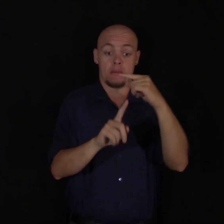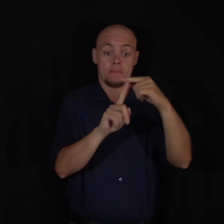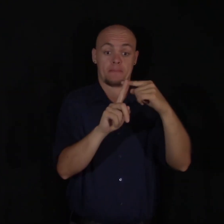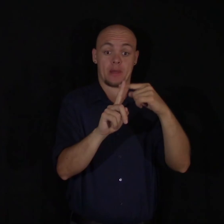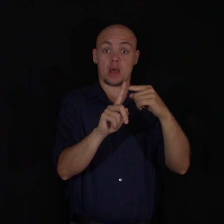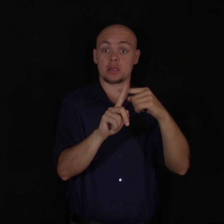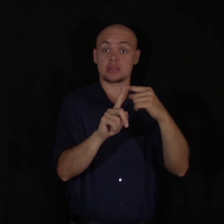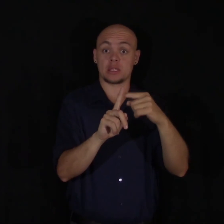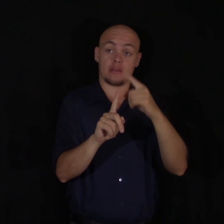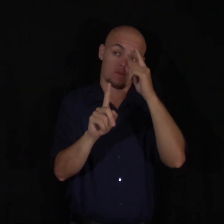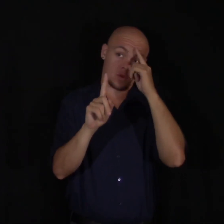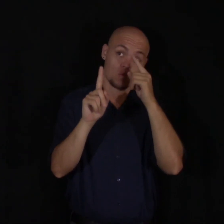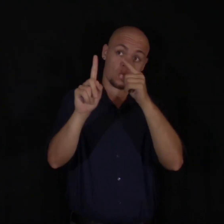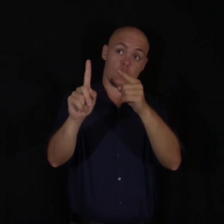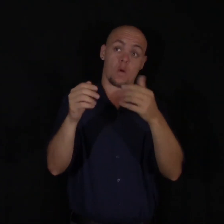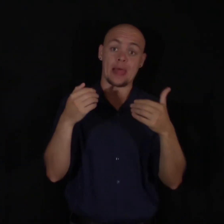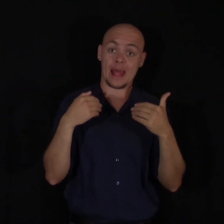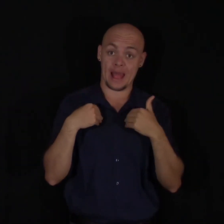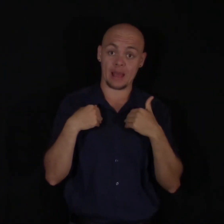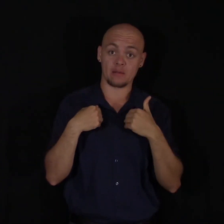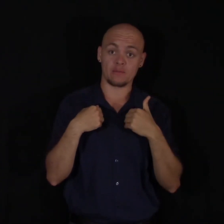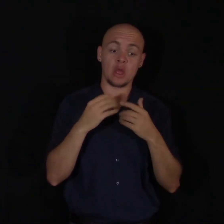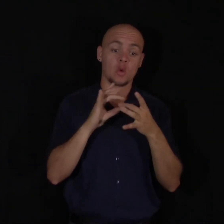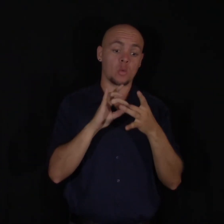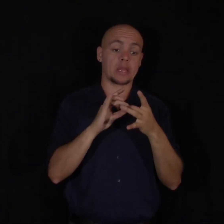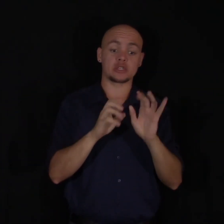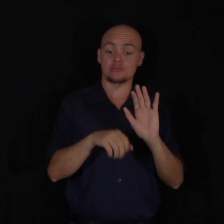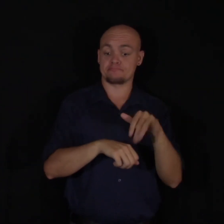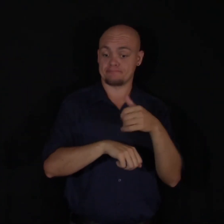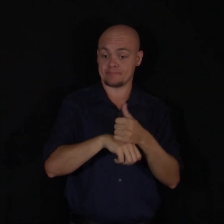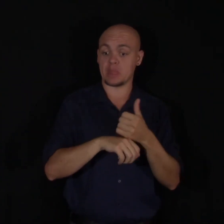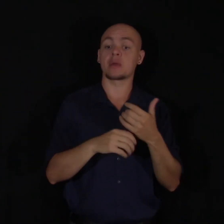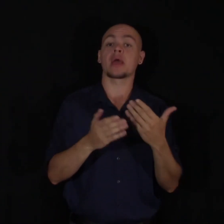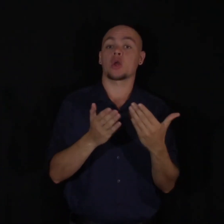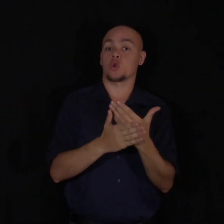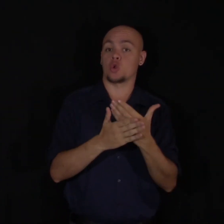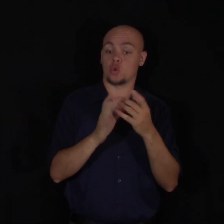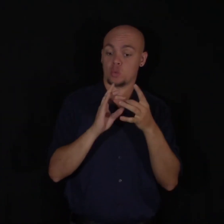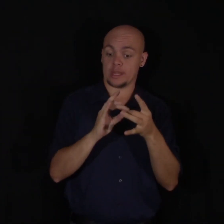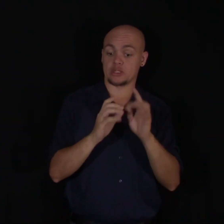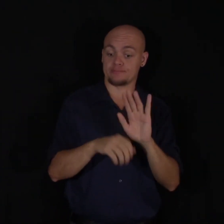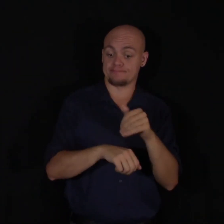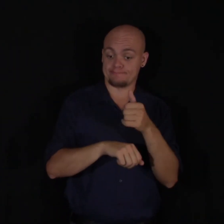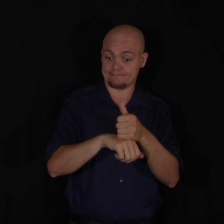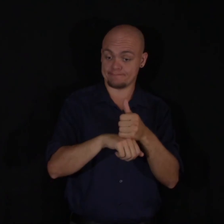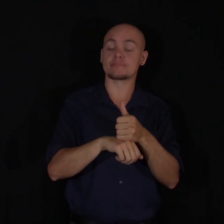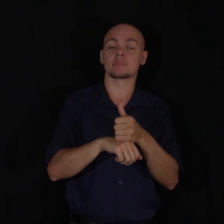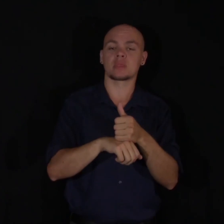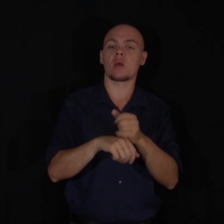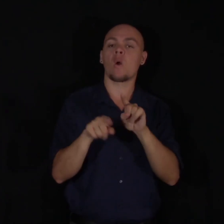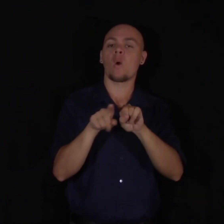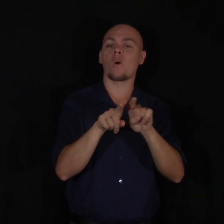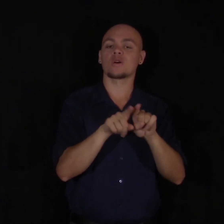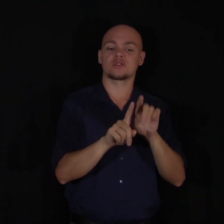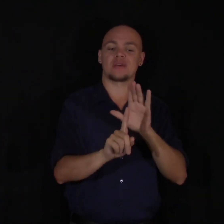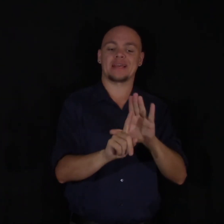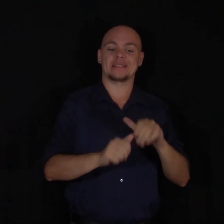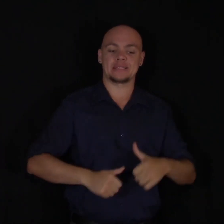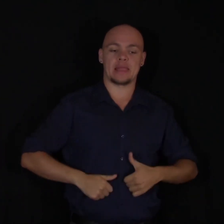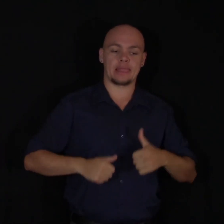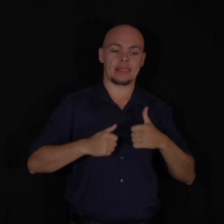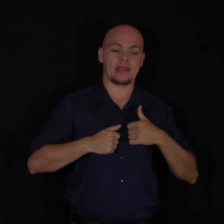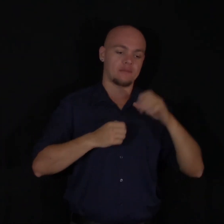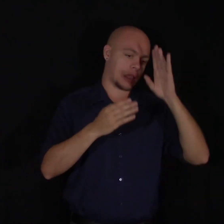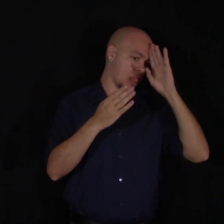goal to work towards. Of fixing his relationships and building new relationships. But it was also allowing him to get his life back on track.